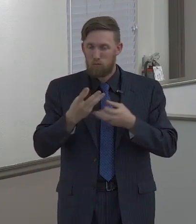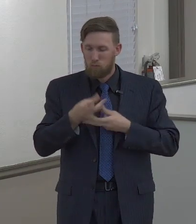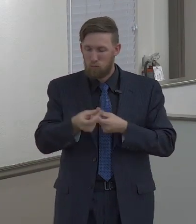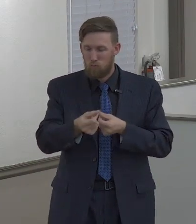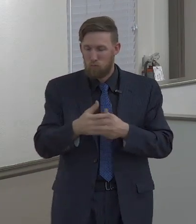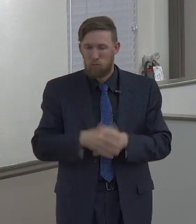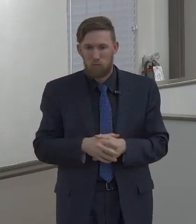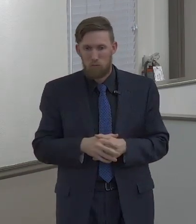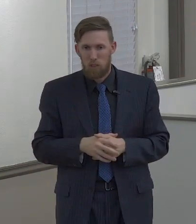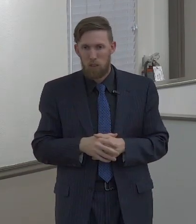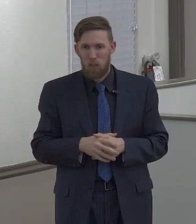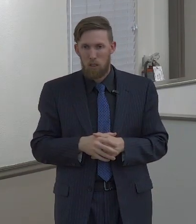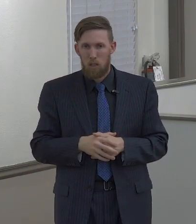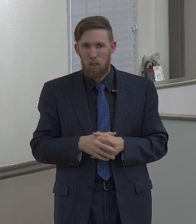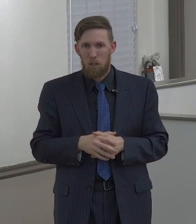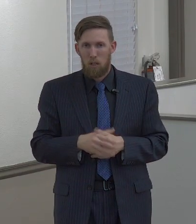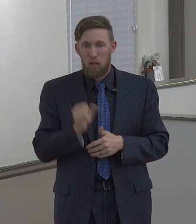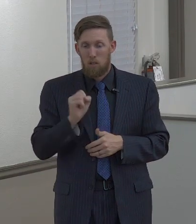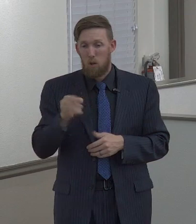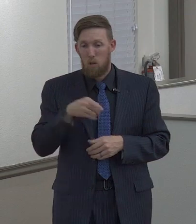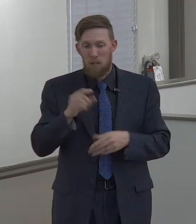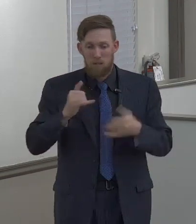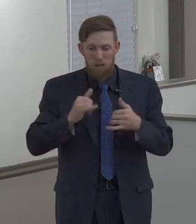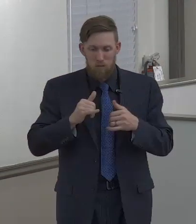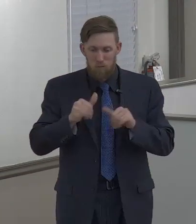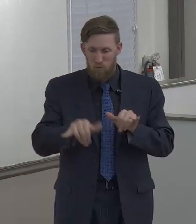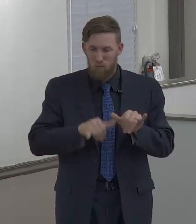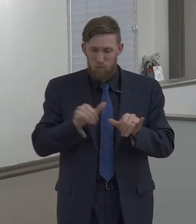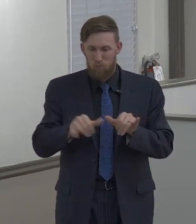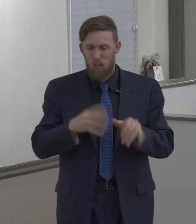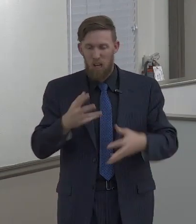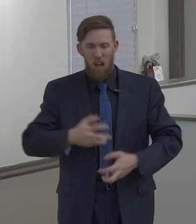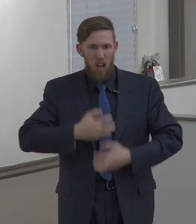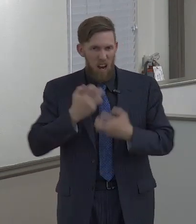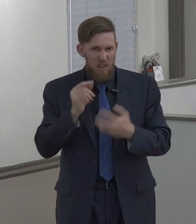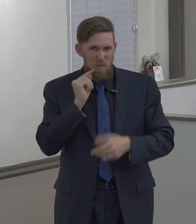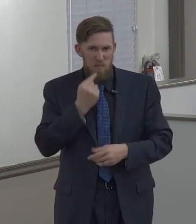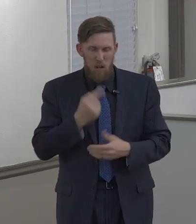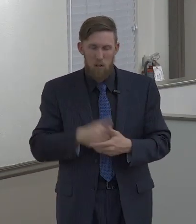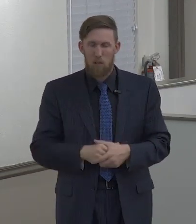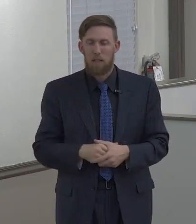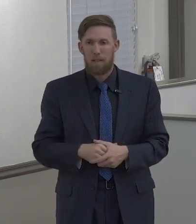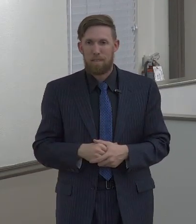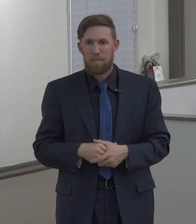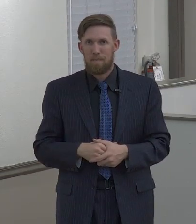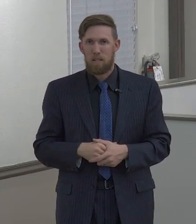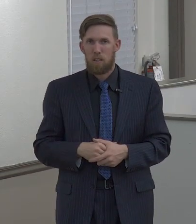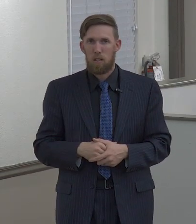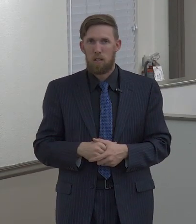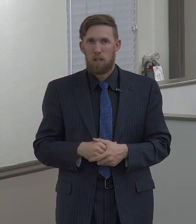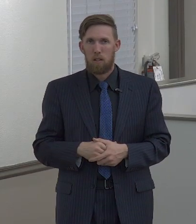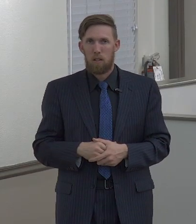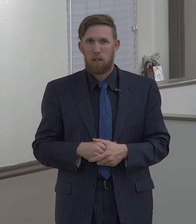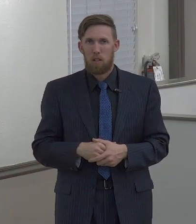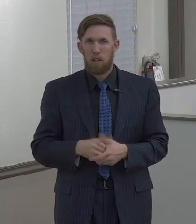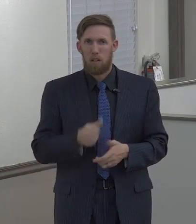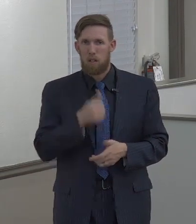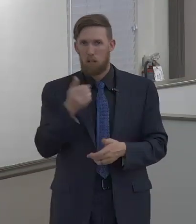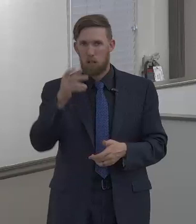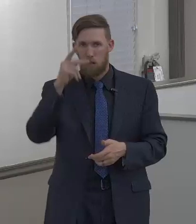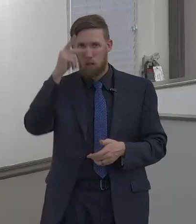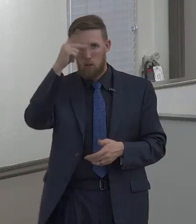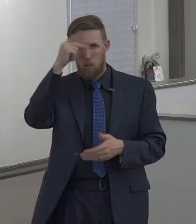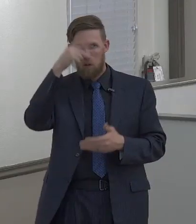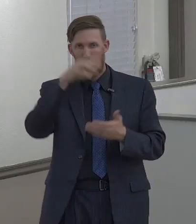And so the church or the individuals are left with strife and contention. Proverbs 25, 28,